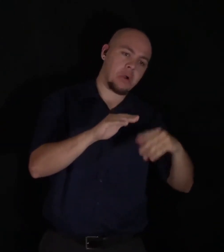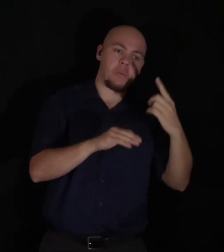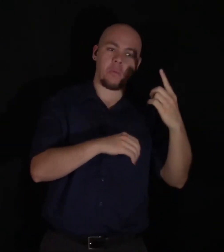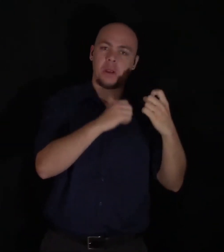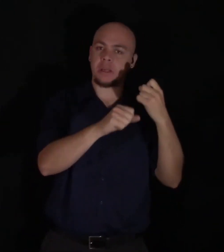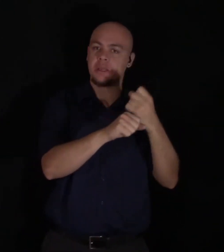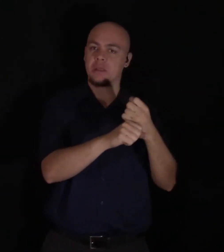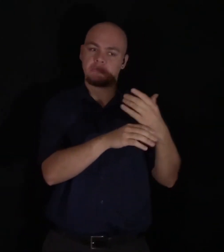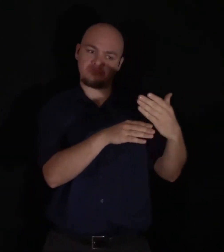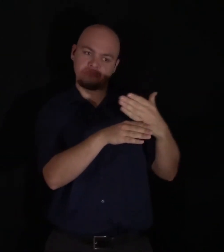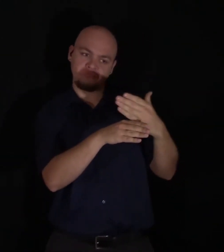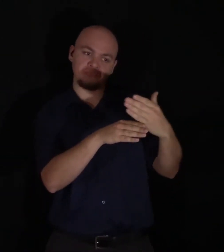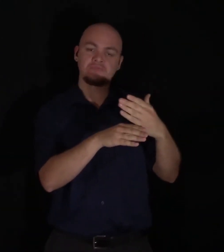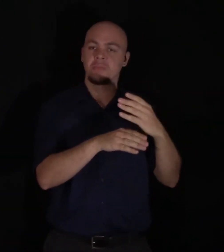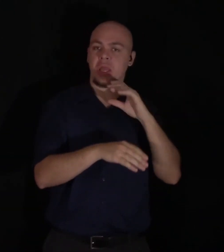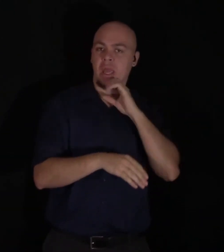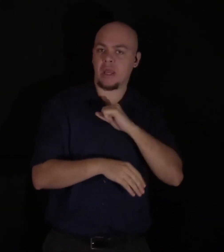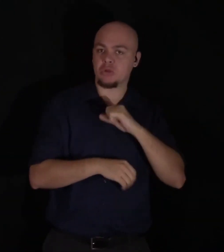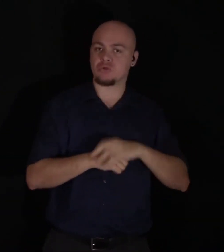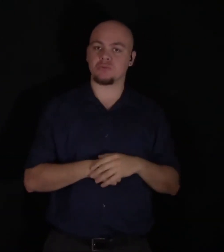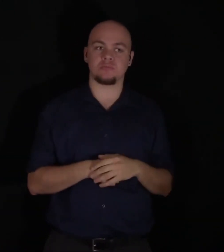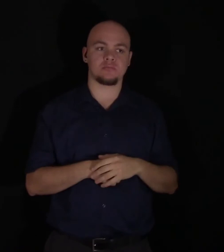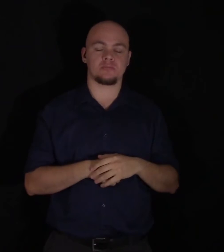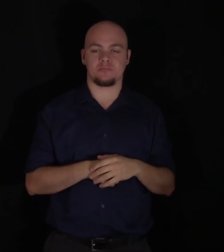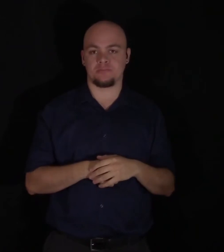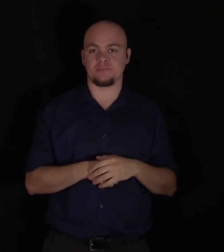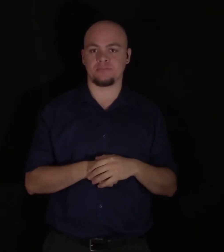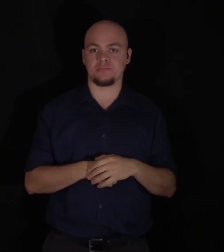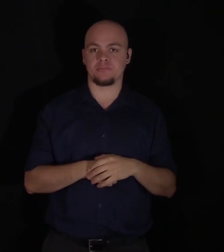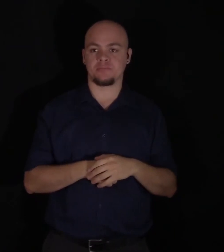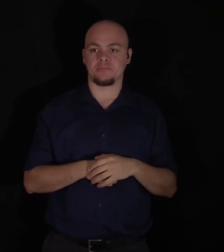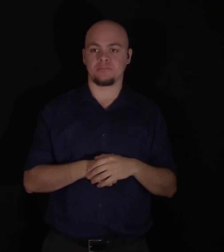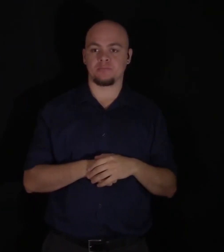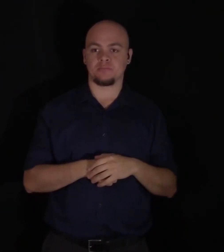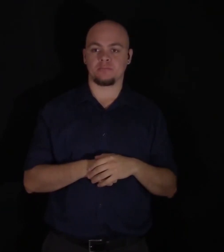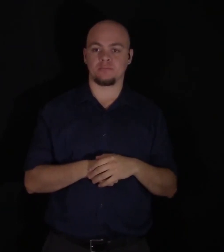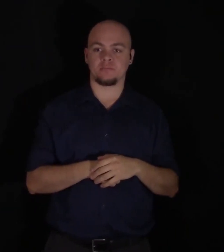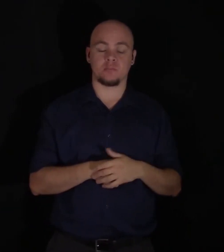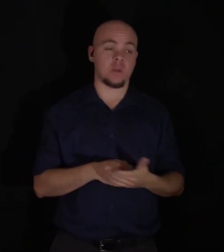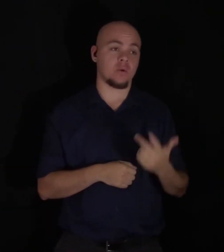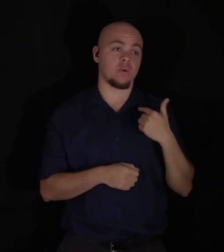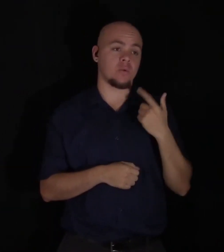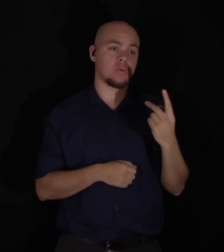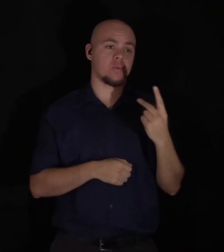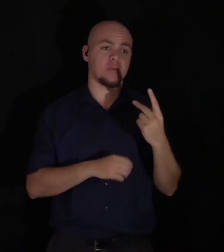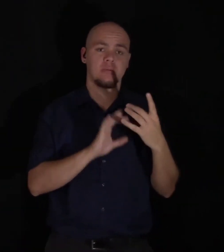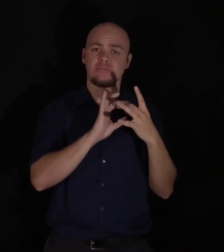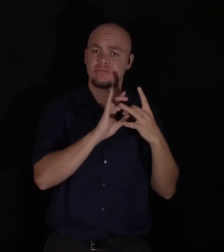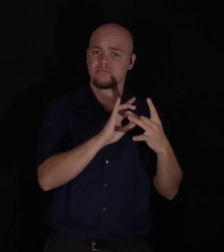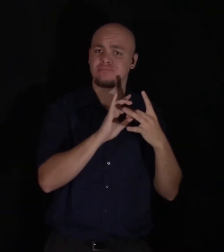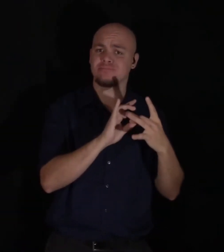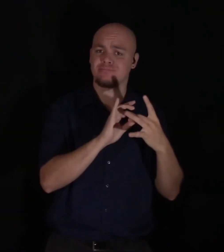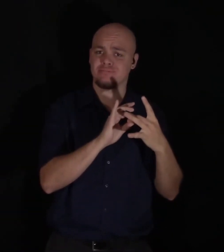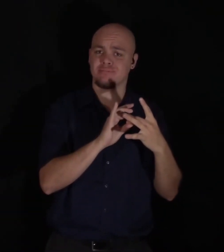not say that we were strangers to any species of disunion or dispute. Harmony was the soul of our